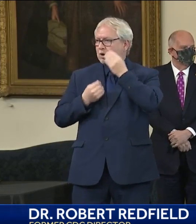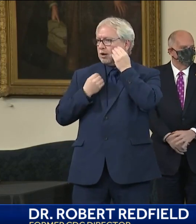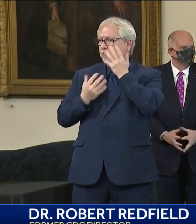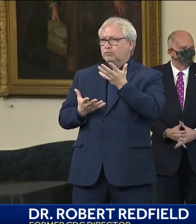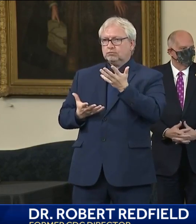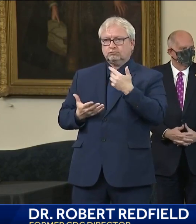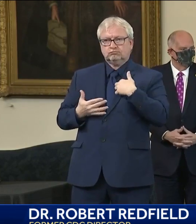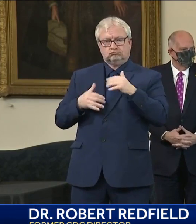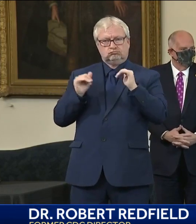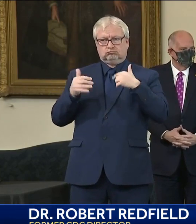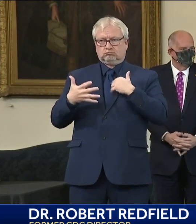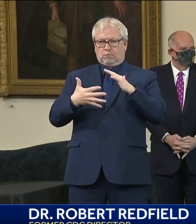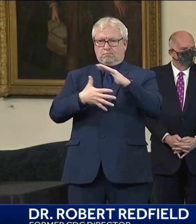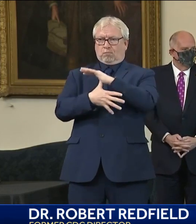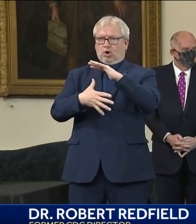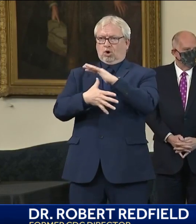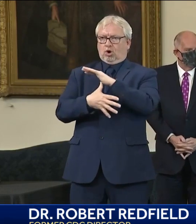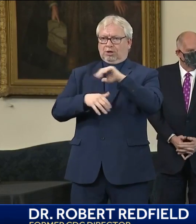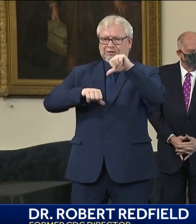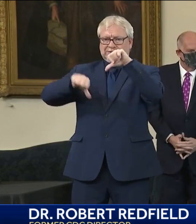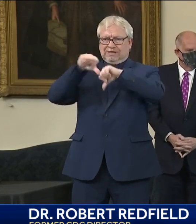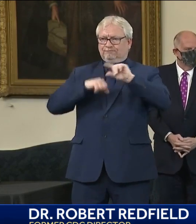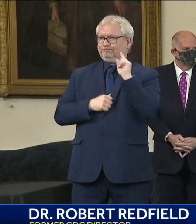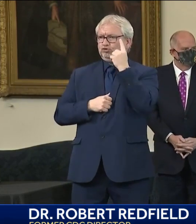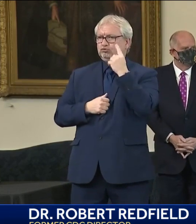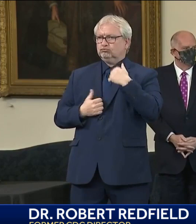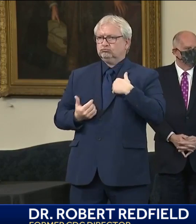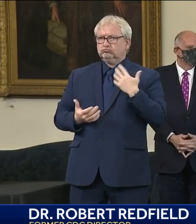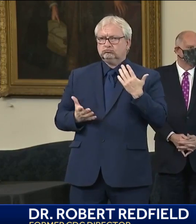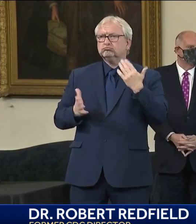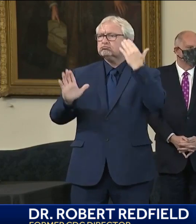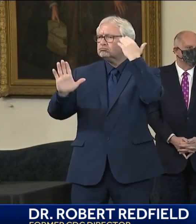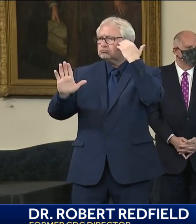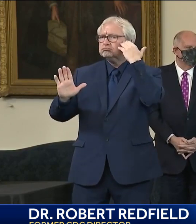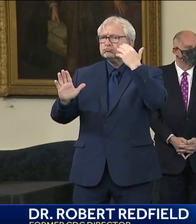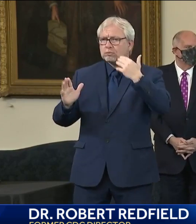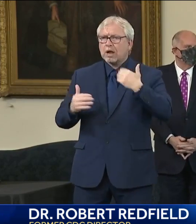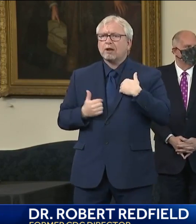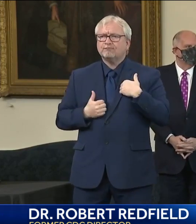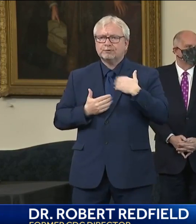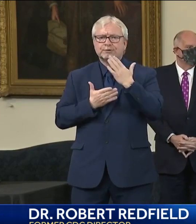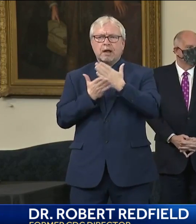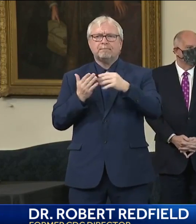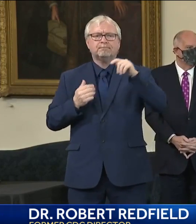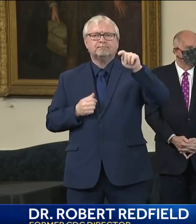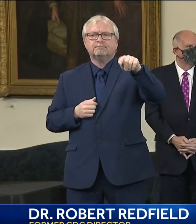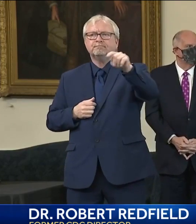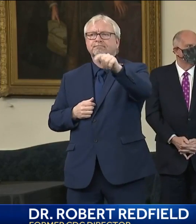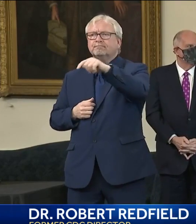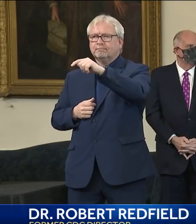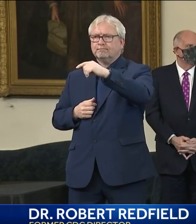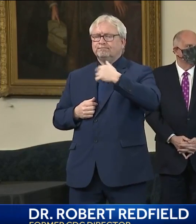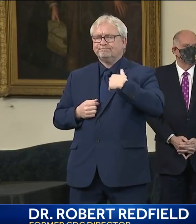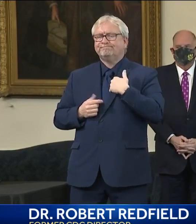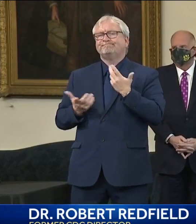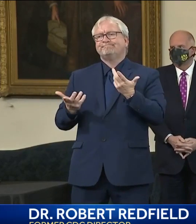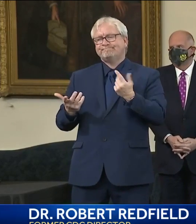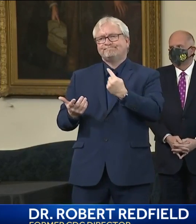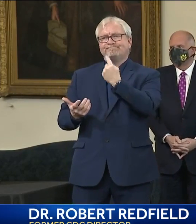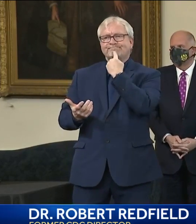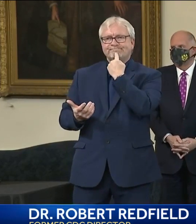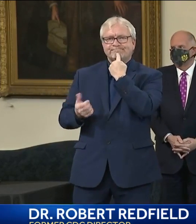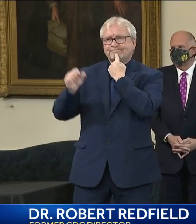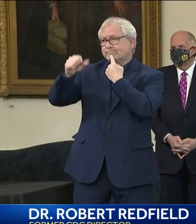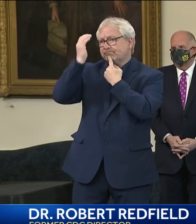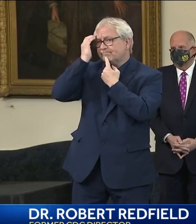I am, if anything, that I was disappointed of during my time at CDC was the inconsistency of messaging.